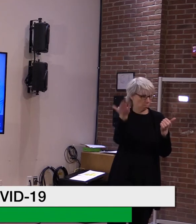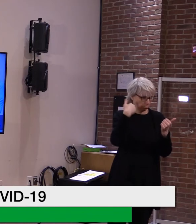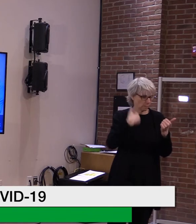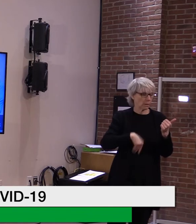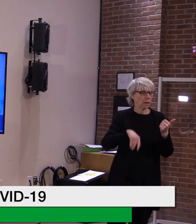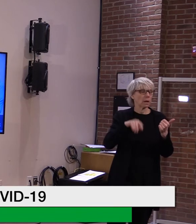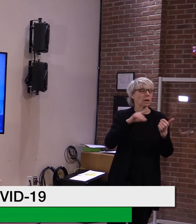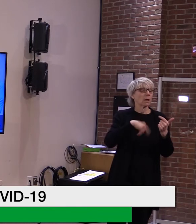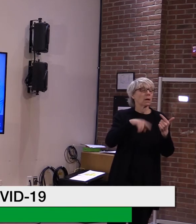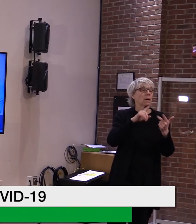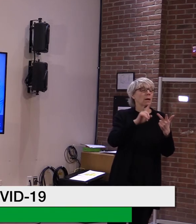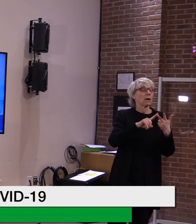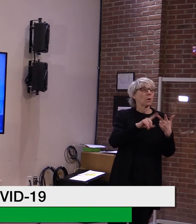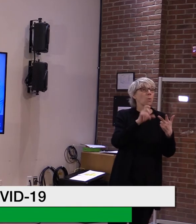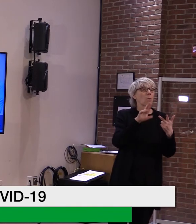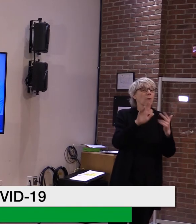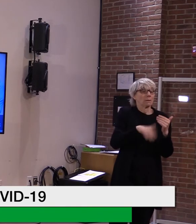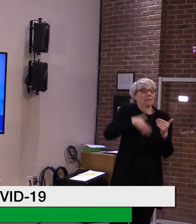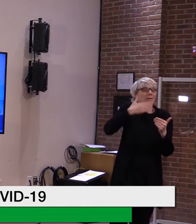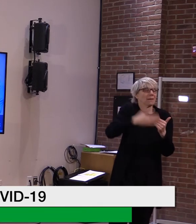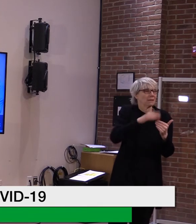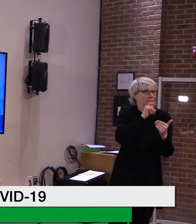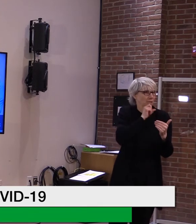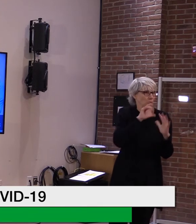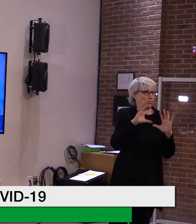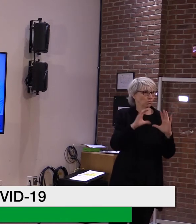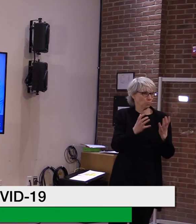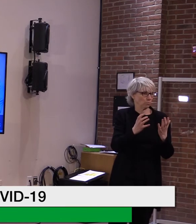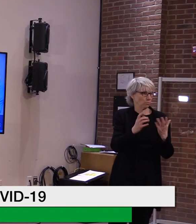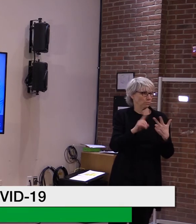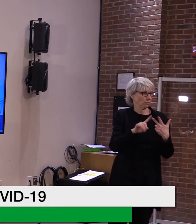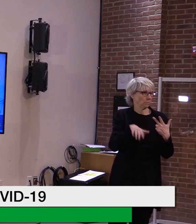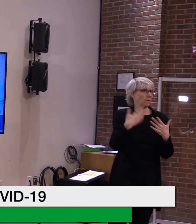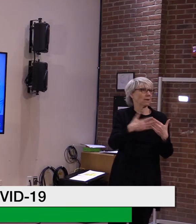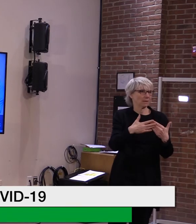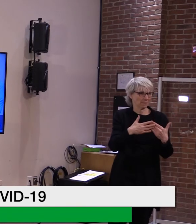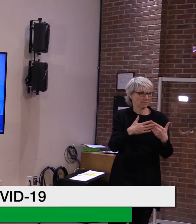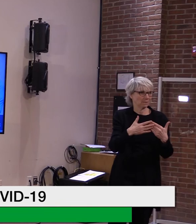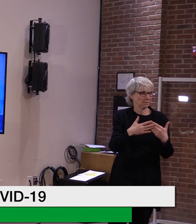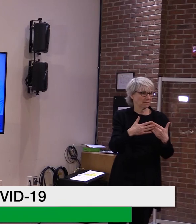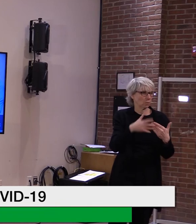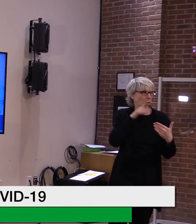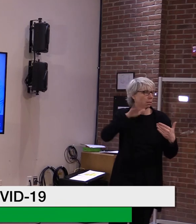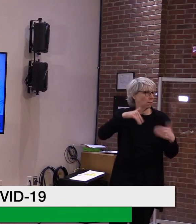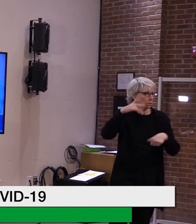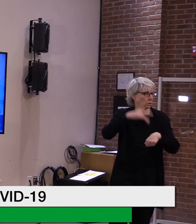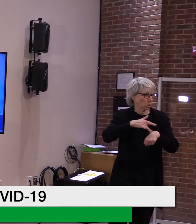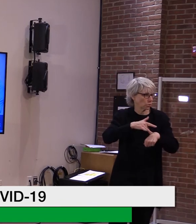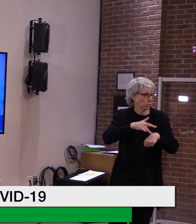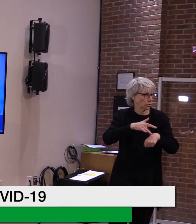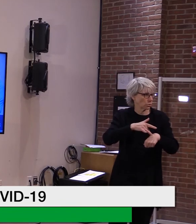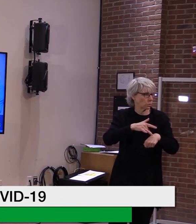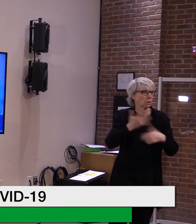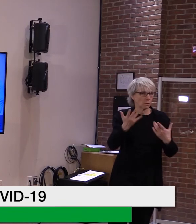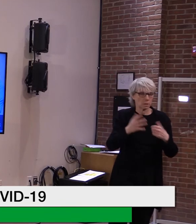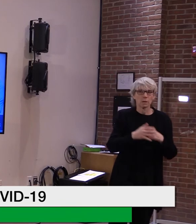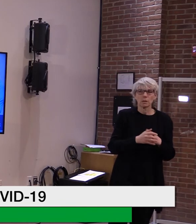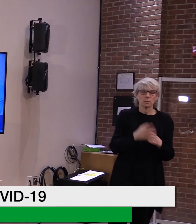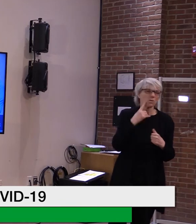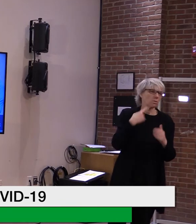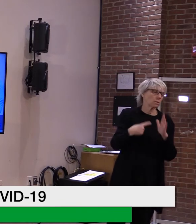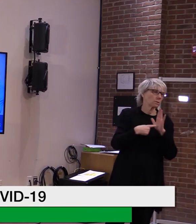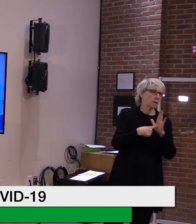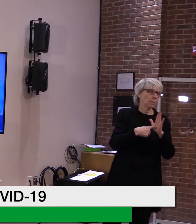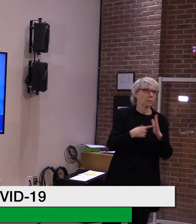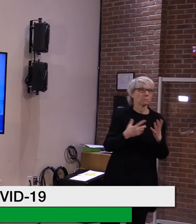is the next age band. If you are number three is the next age band. If there is, uh, you know, in this